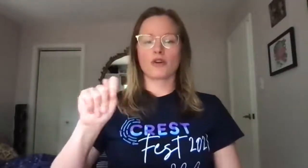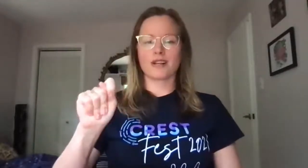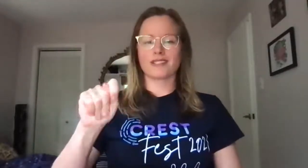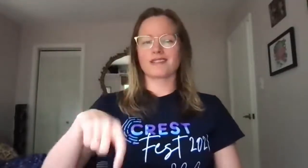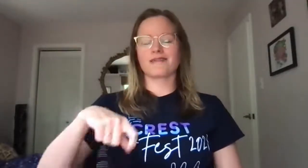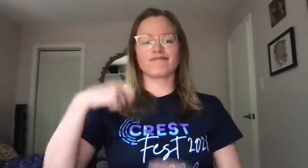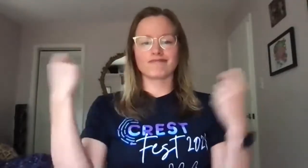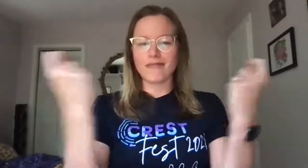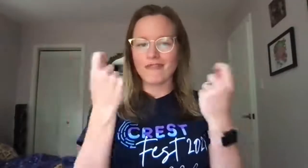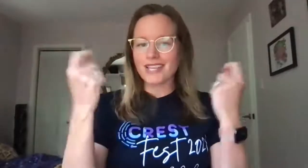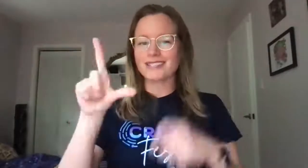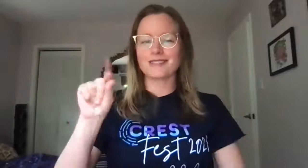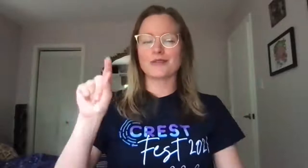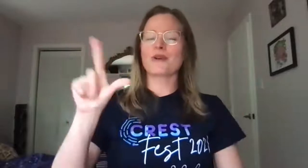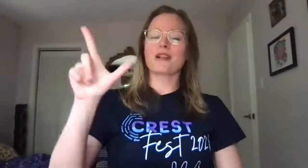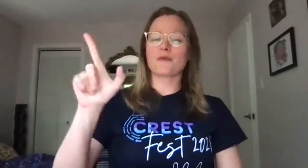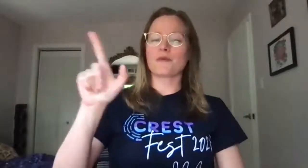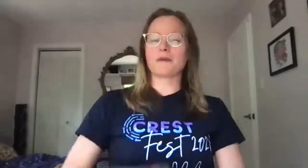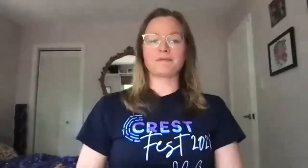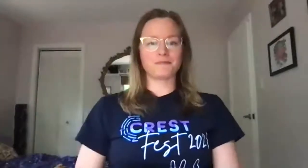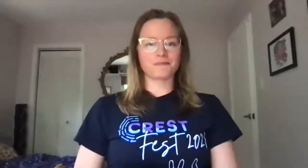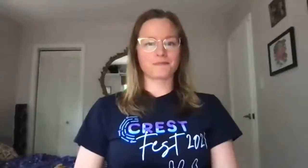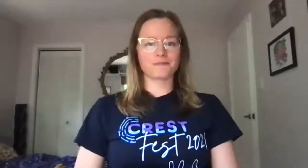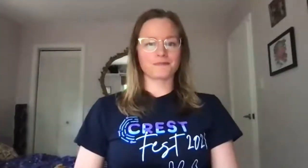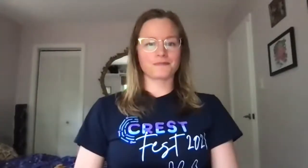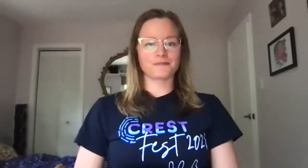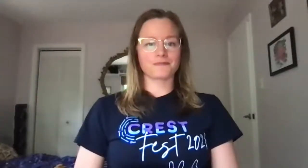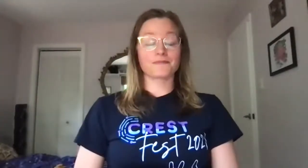of the crest fest 2021